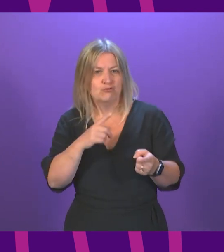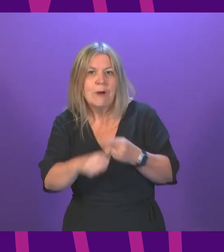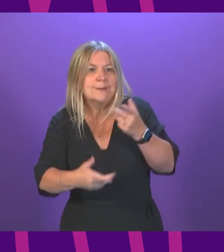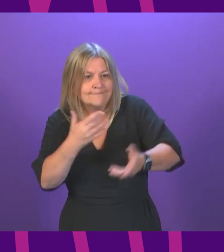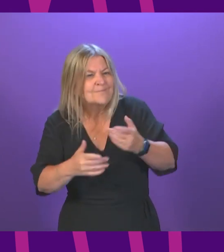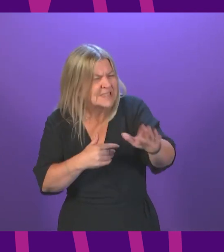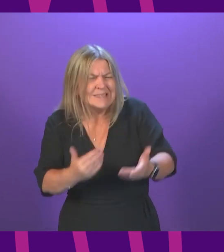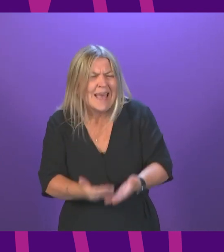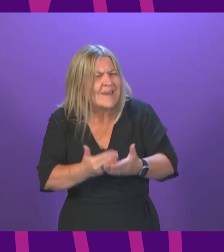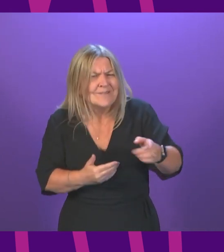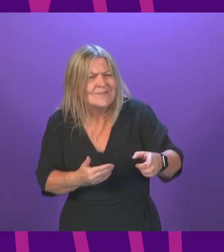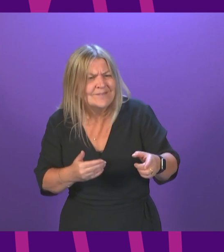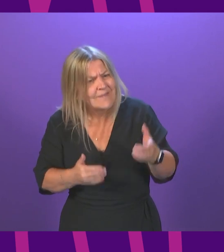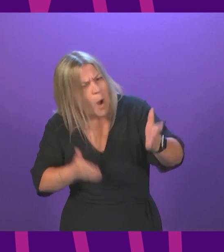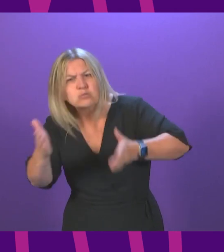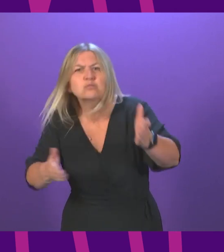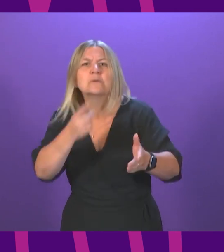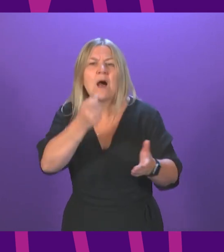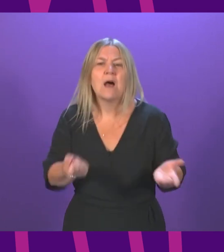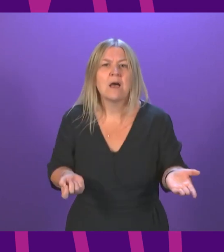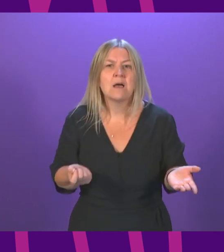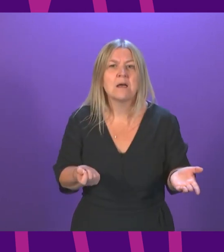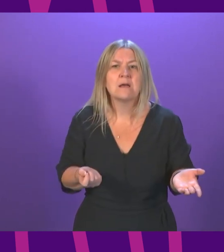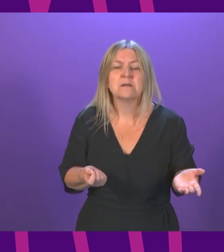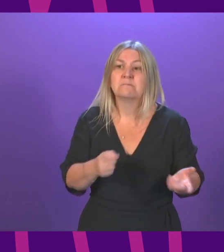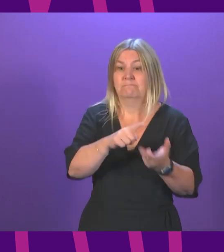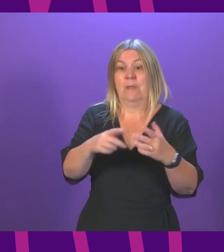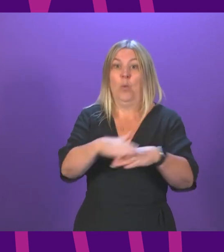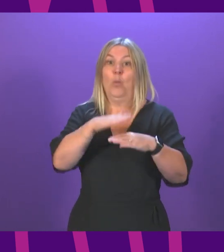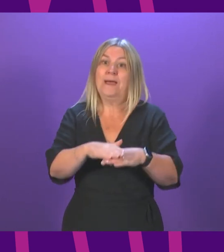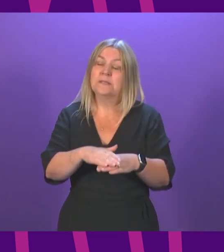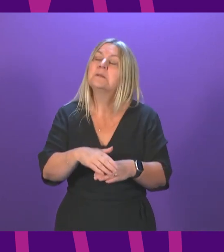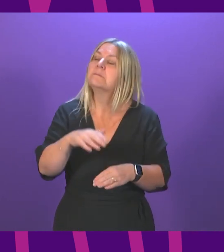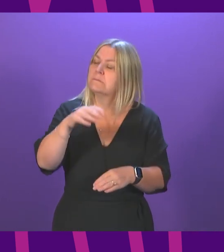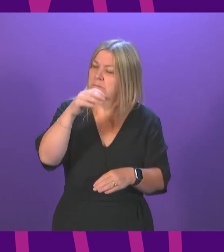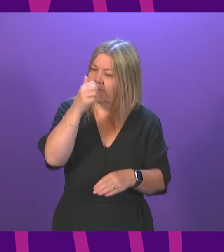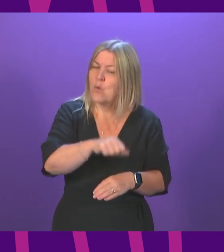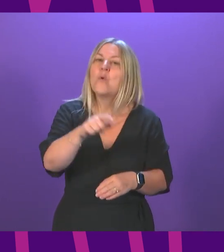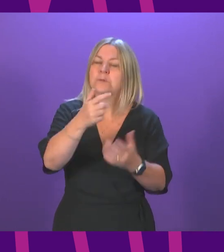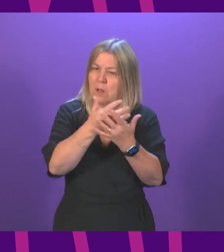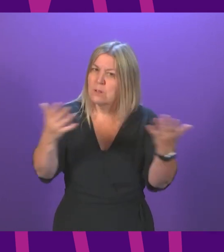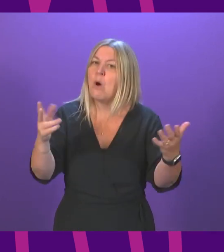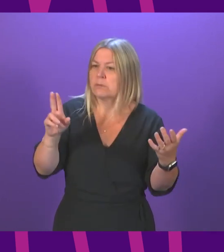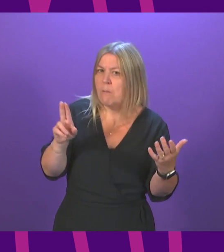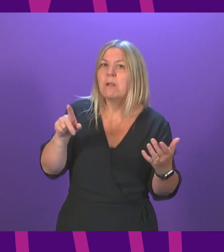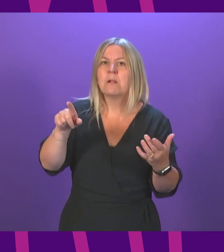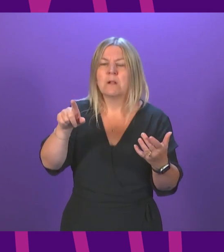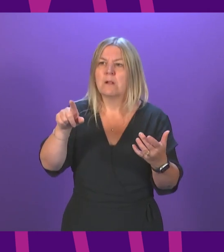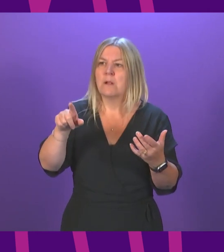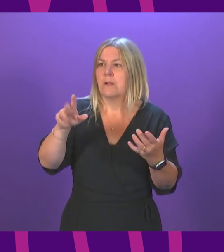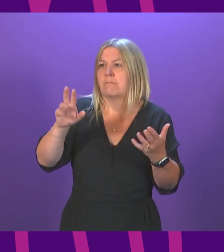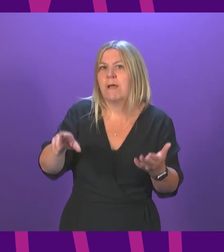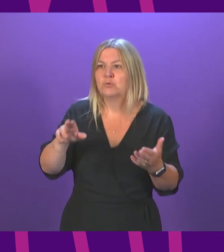weddings have been, the wedding sector, and we talk about the sector economically, that's really important, but for many couples having to postpone and re-postpone